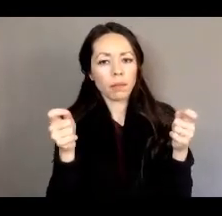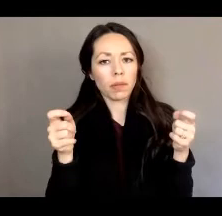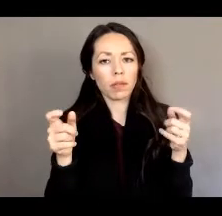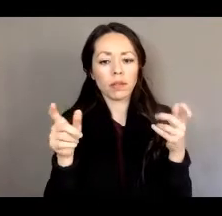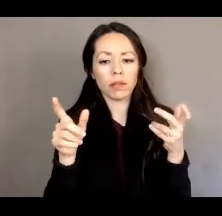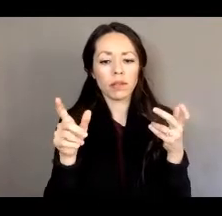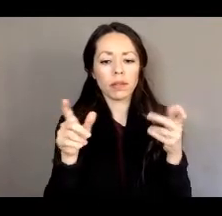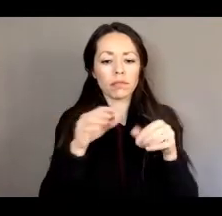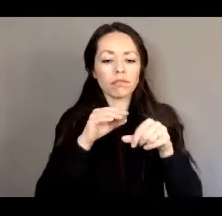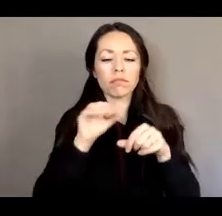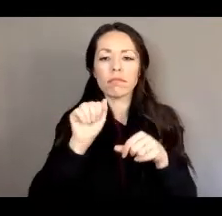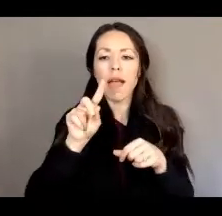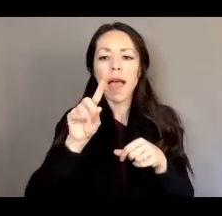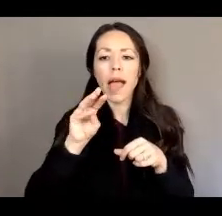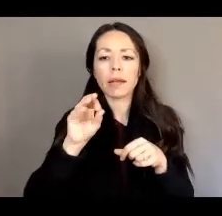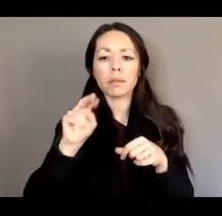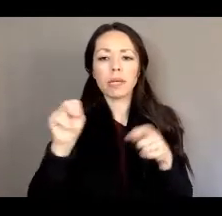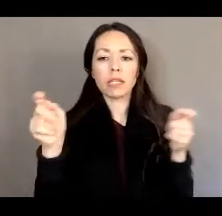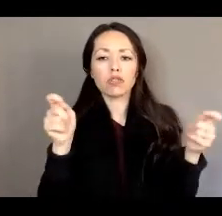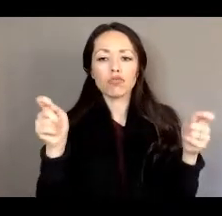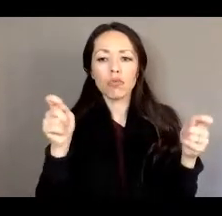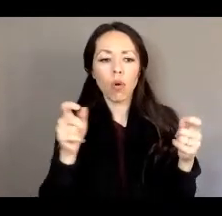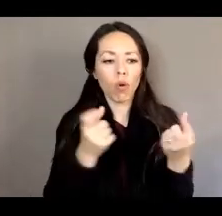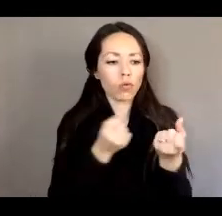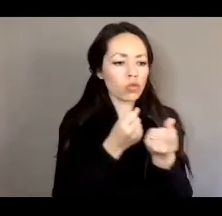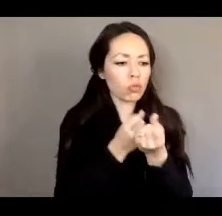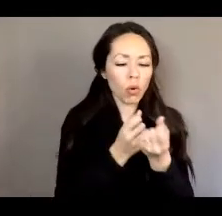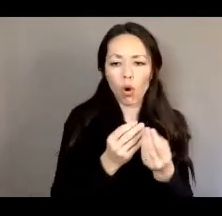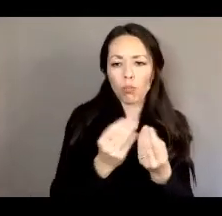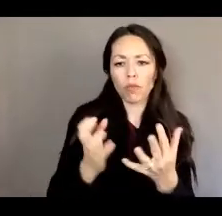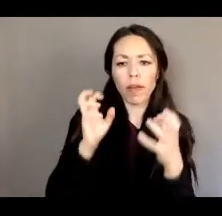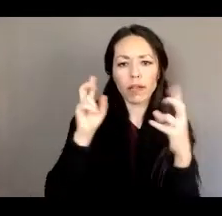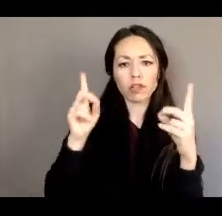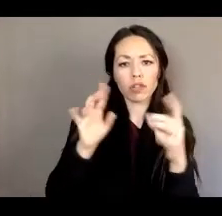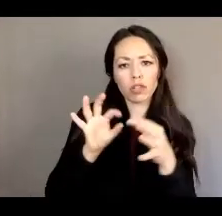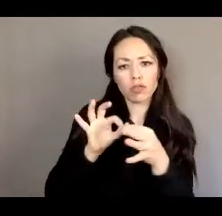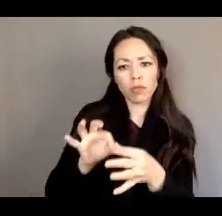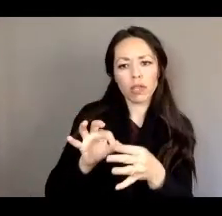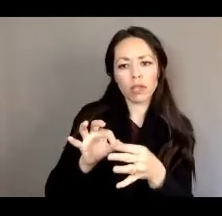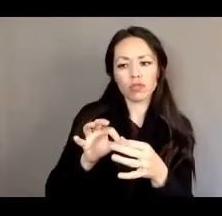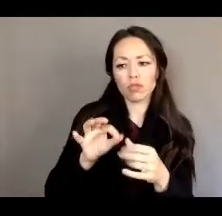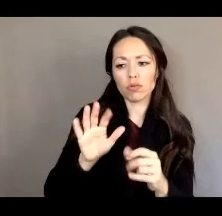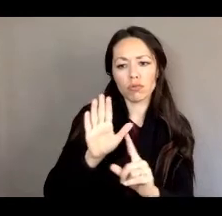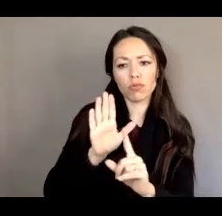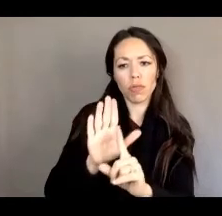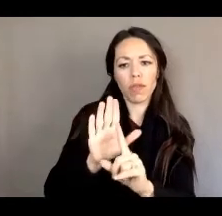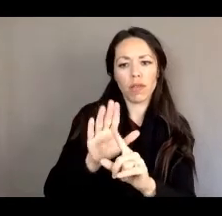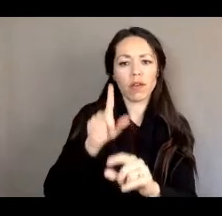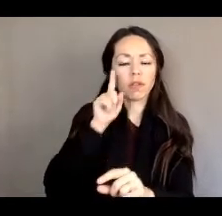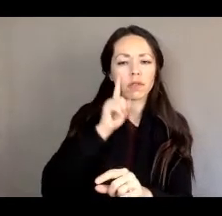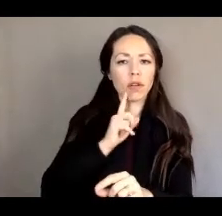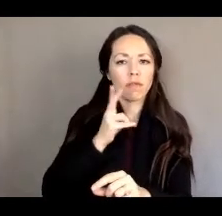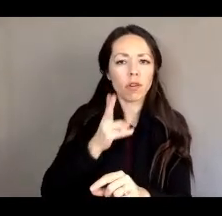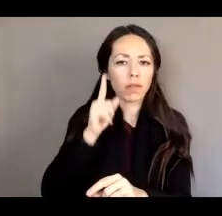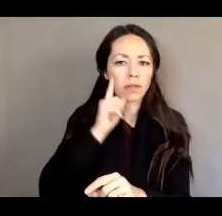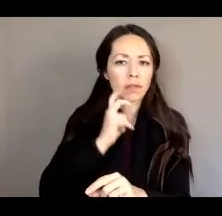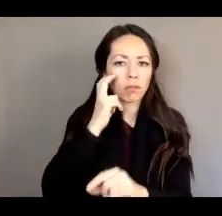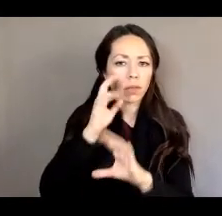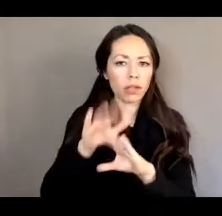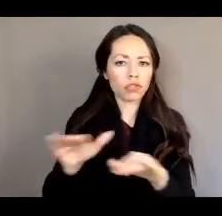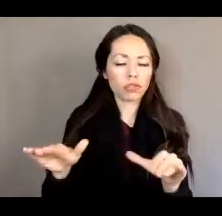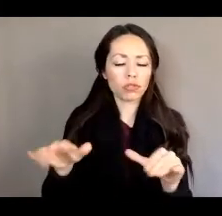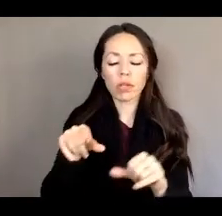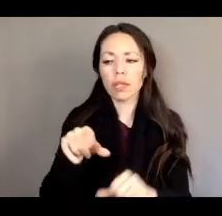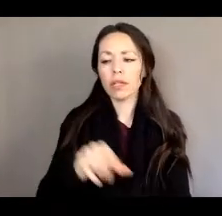support to provide the education related to the children that they serve. Um, this bill is